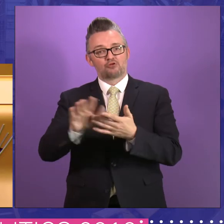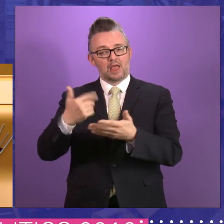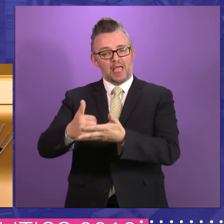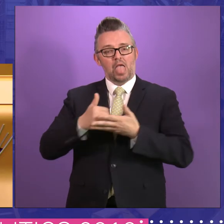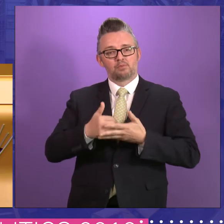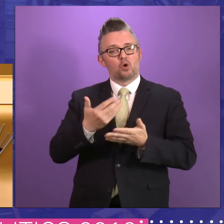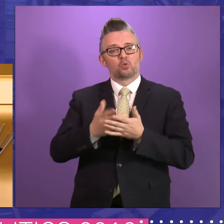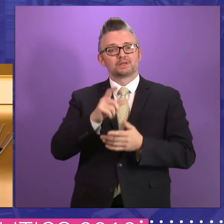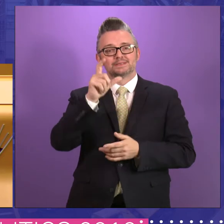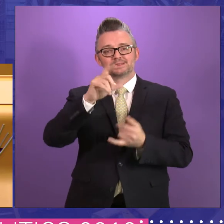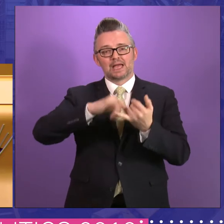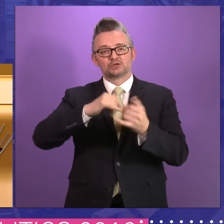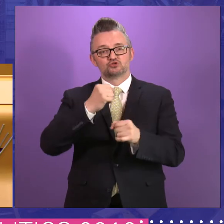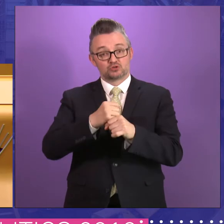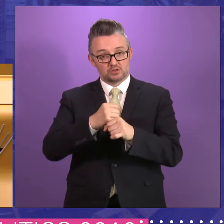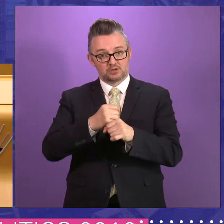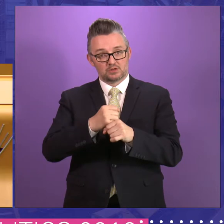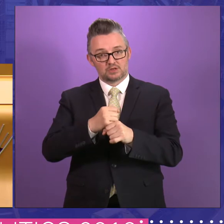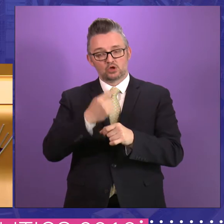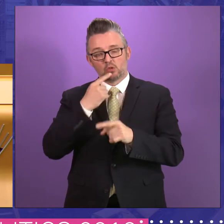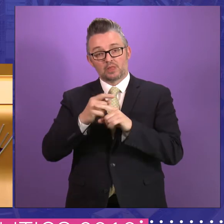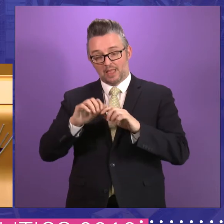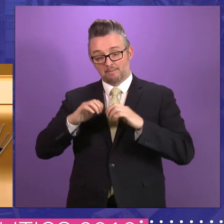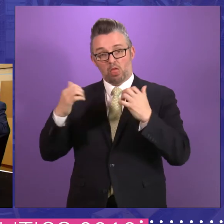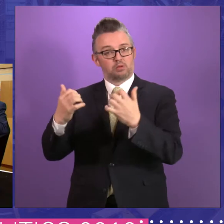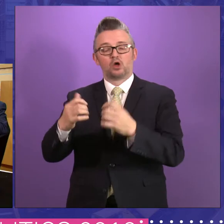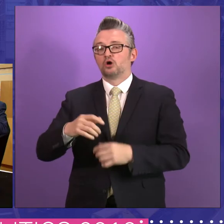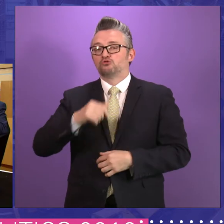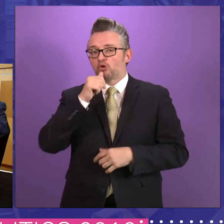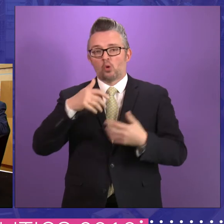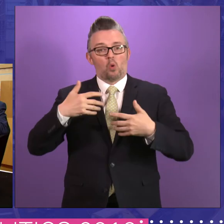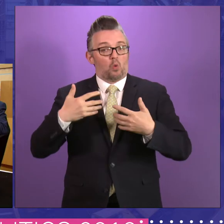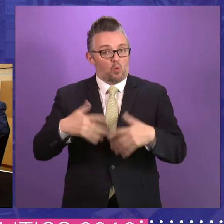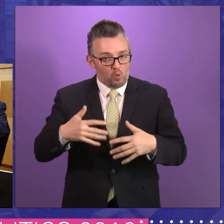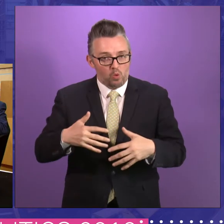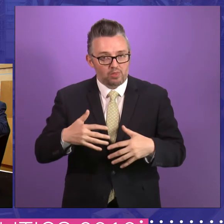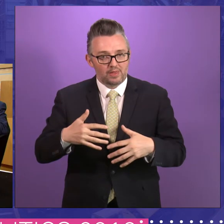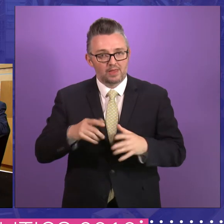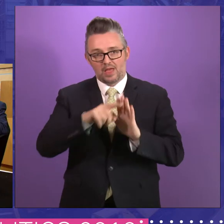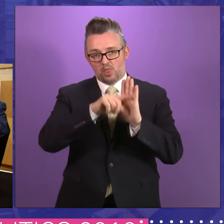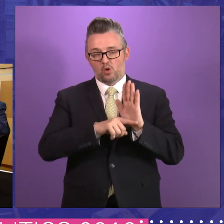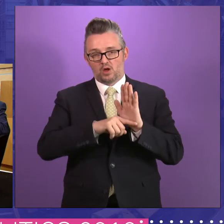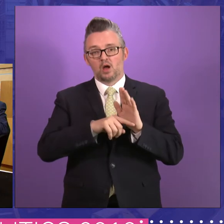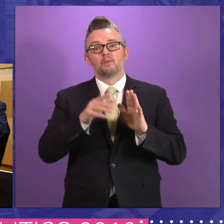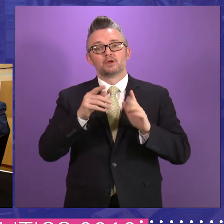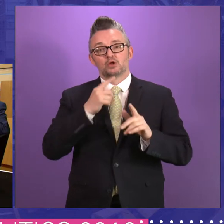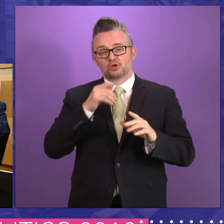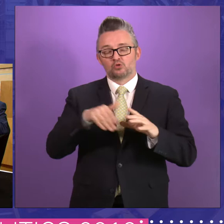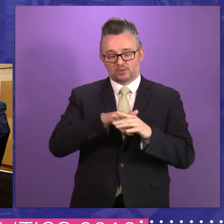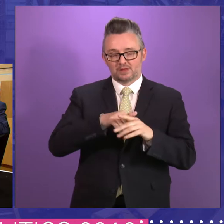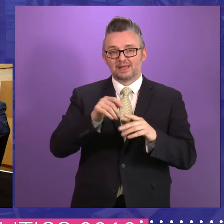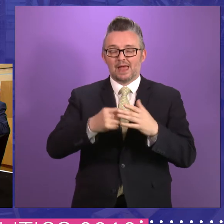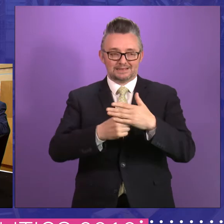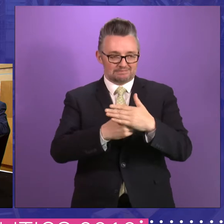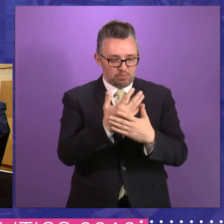remember that the parliament wouldn't just be about legislation. It's a participative approach to the consideration, I'll get the wrong one,